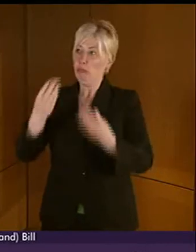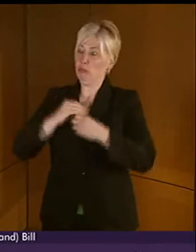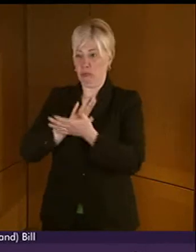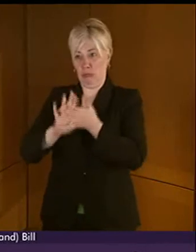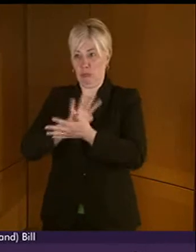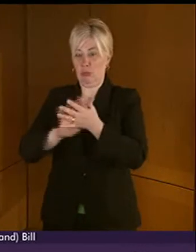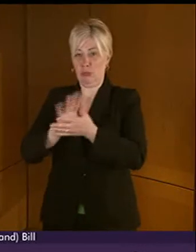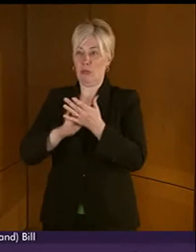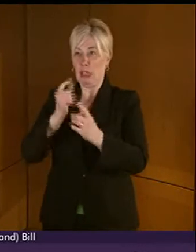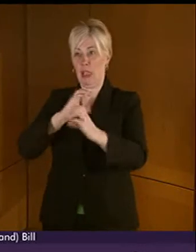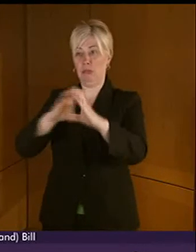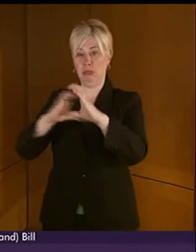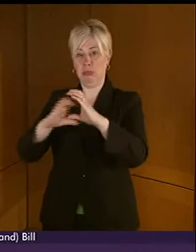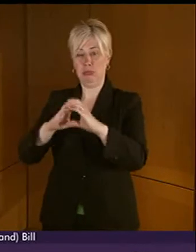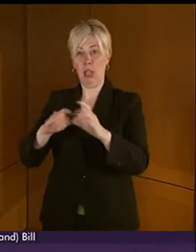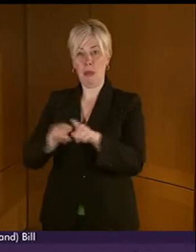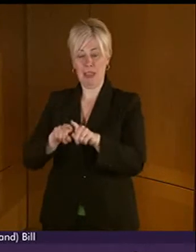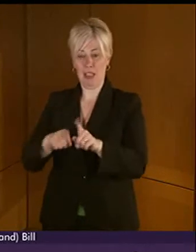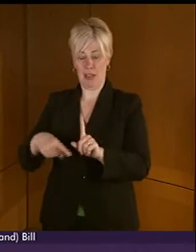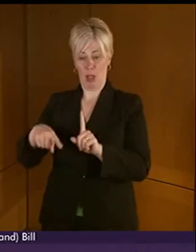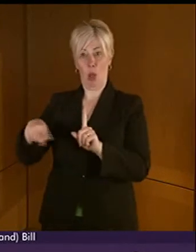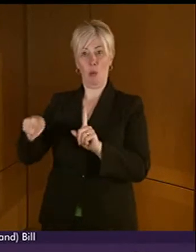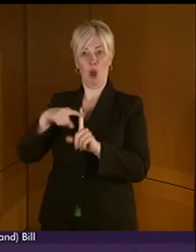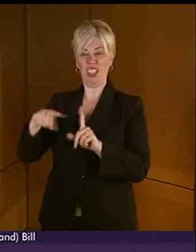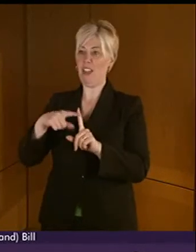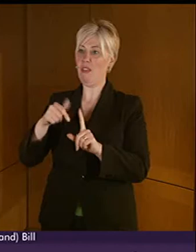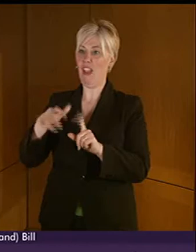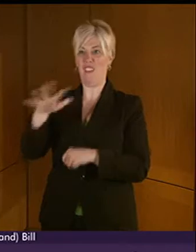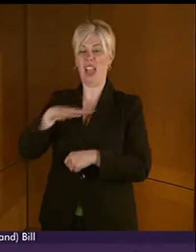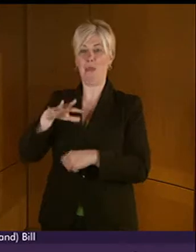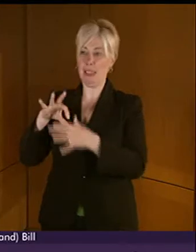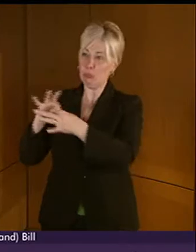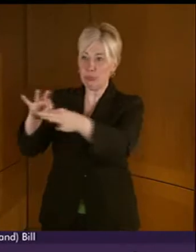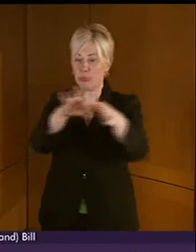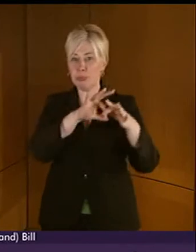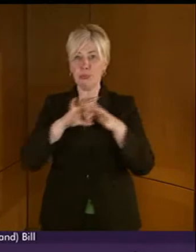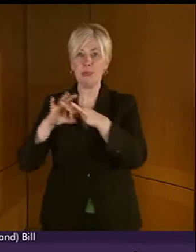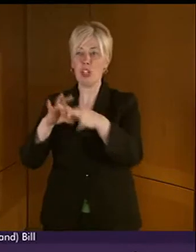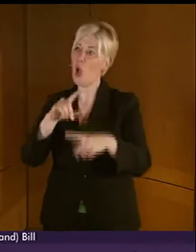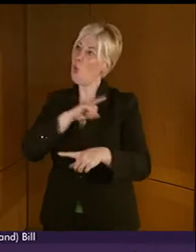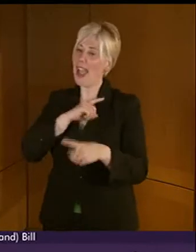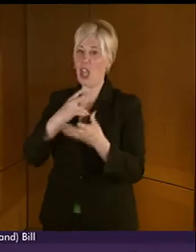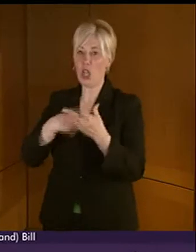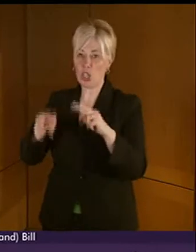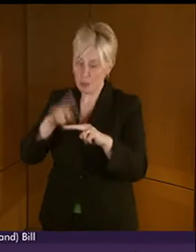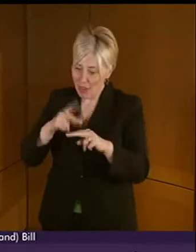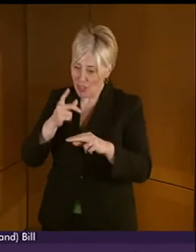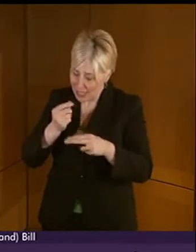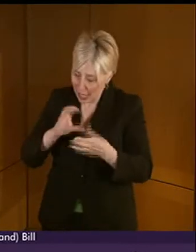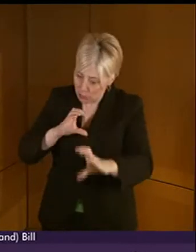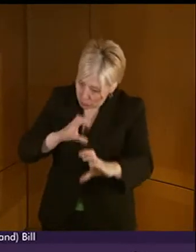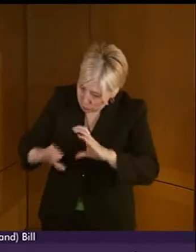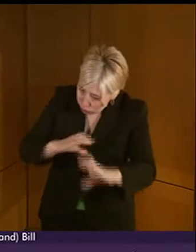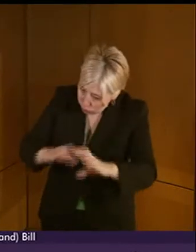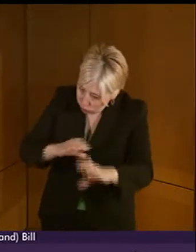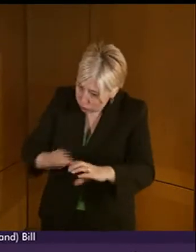it also contributes to positive family relationship as a result of parents having better communication